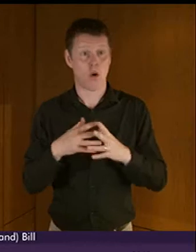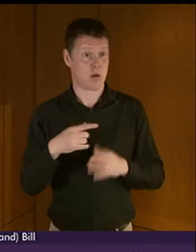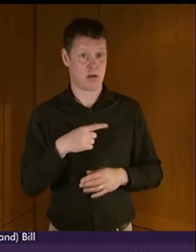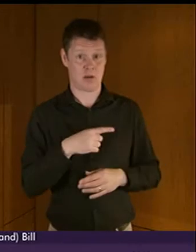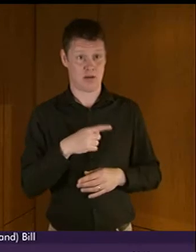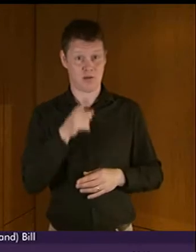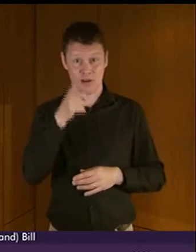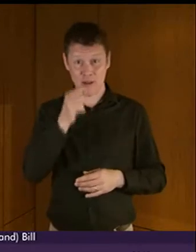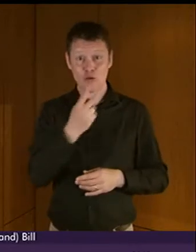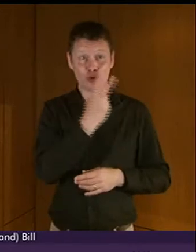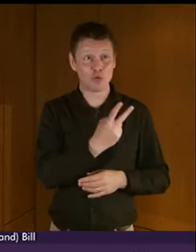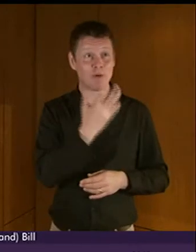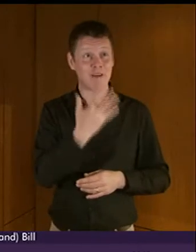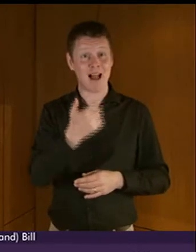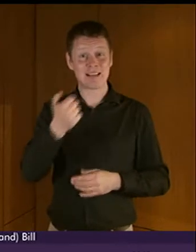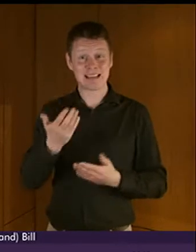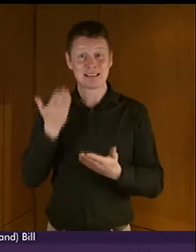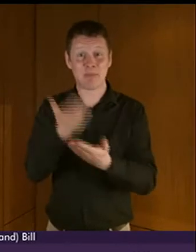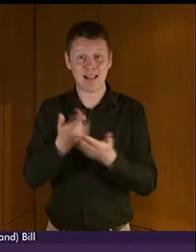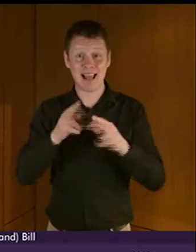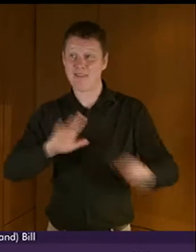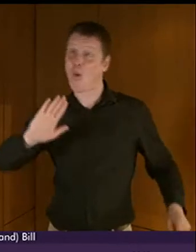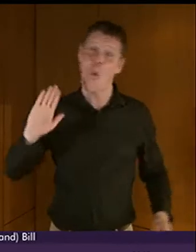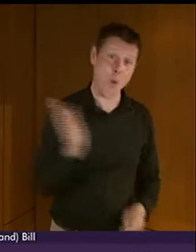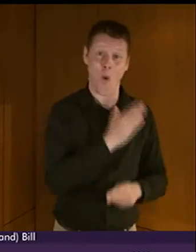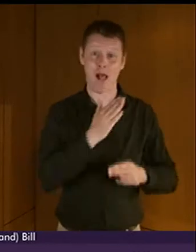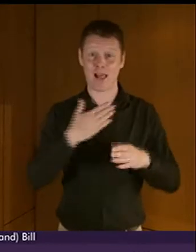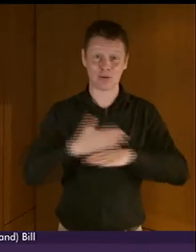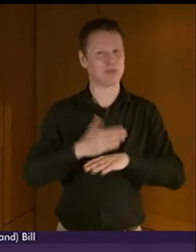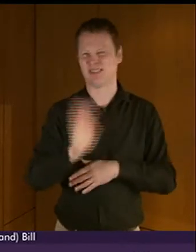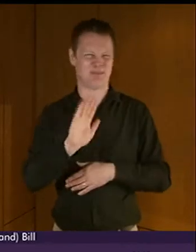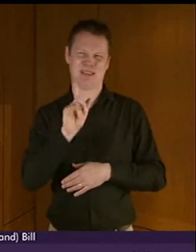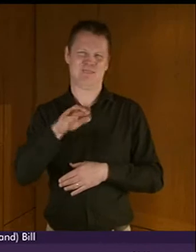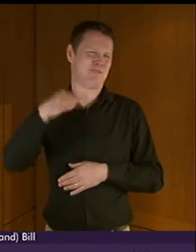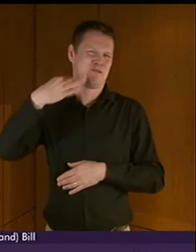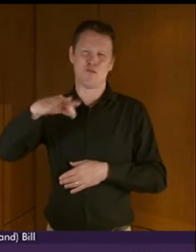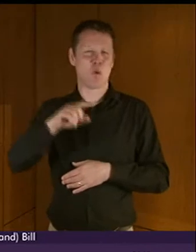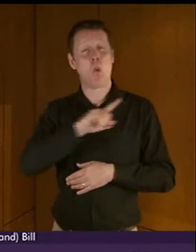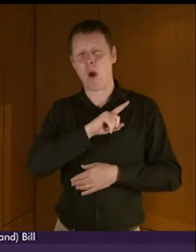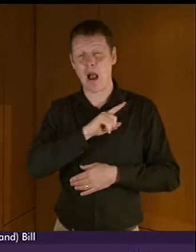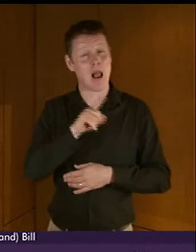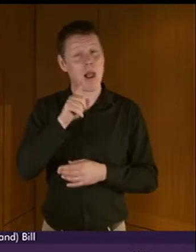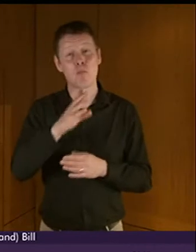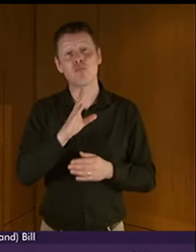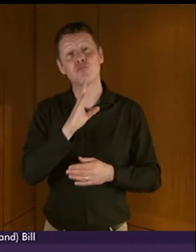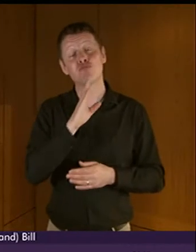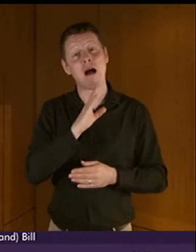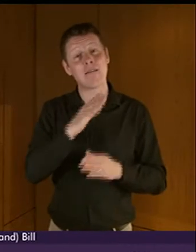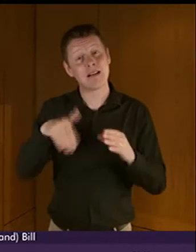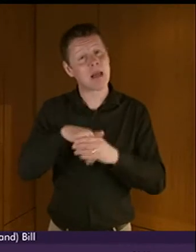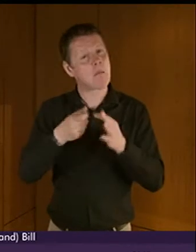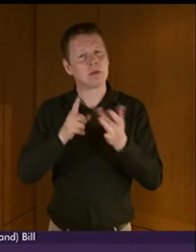256 bills per parliamentary session. But, of course, there are so many fewer because it's a formidably difficult task,